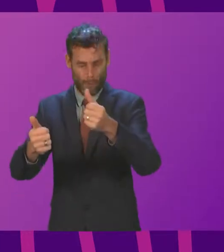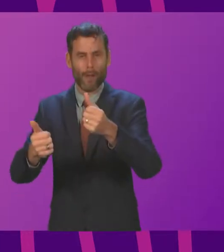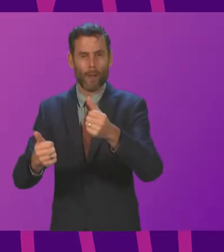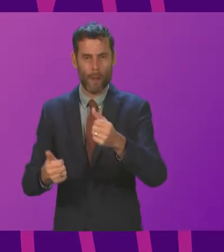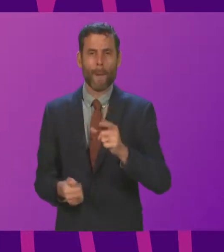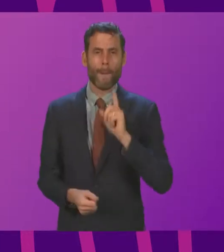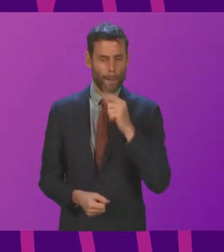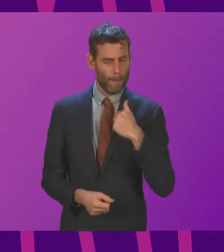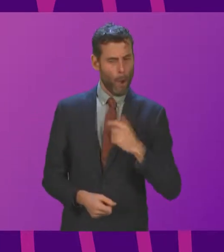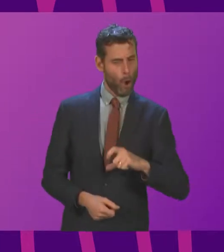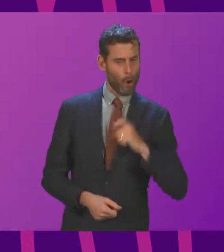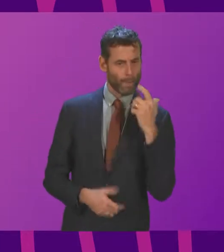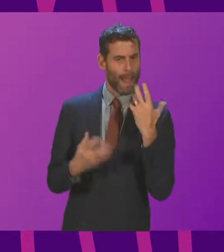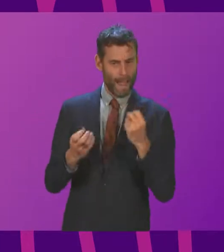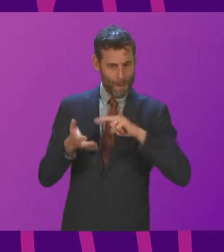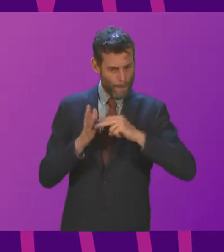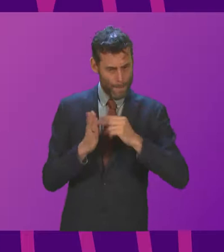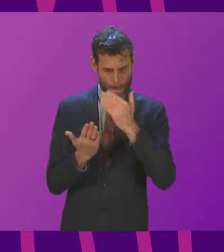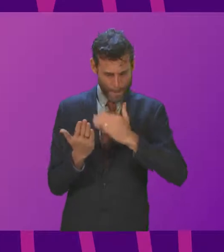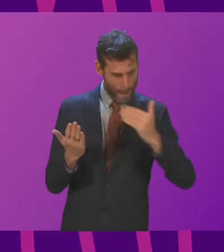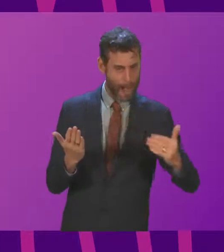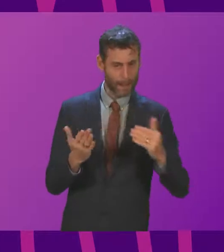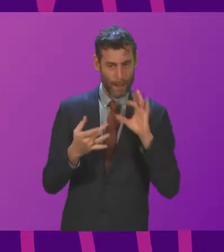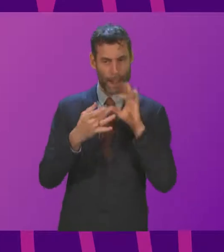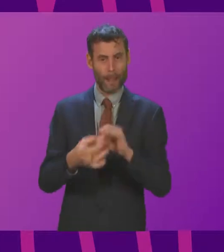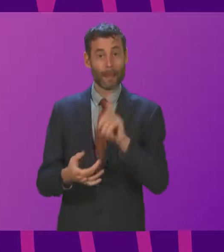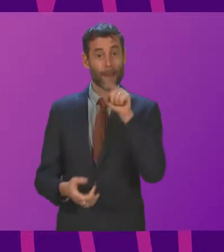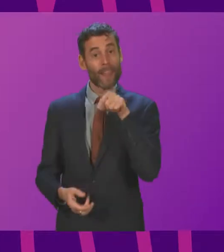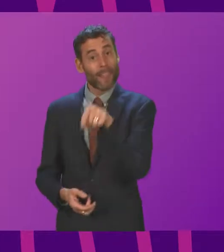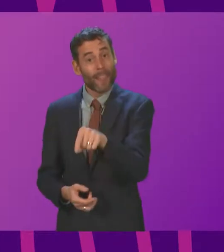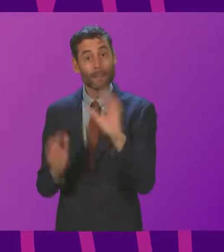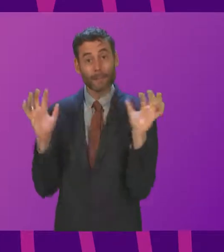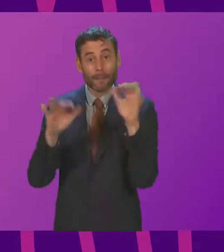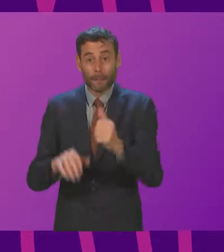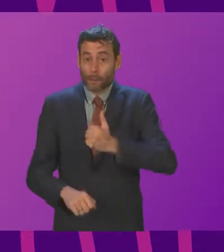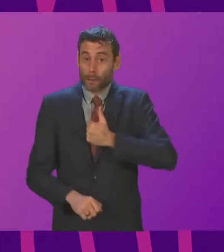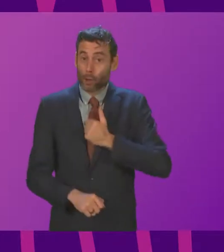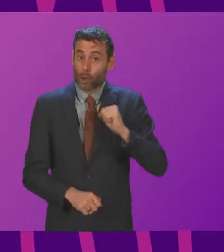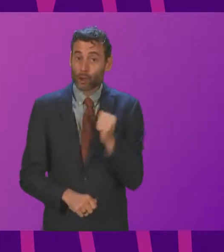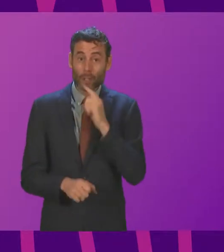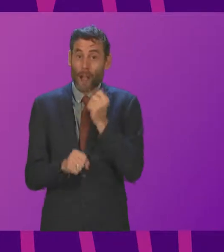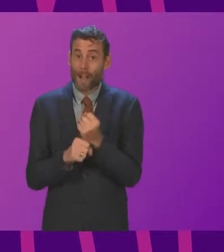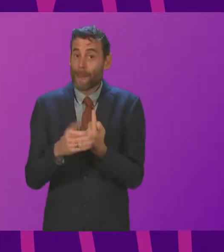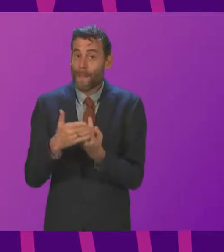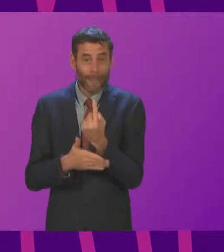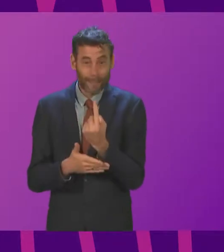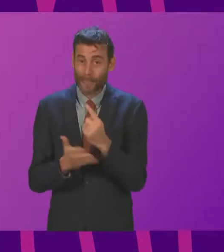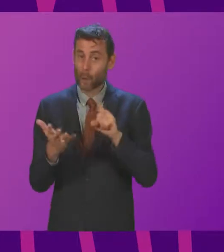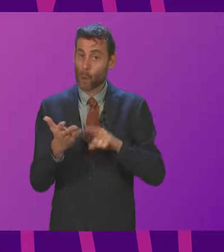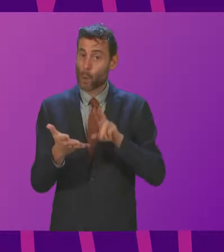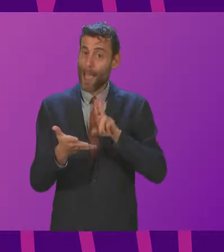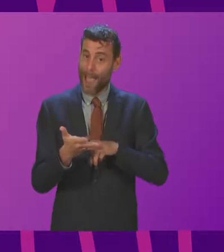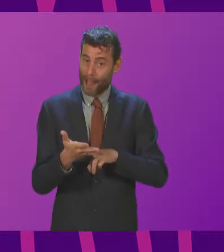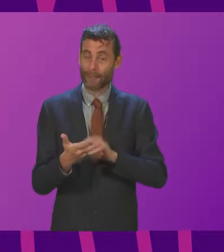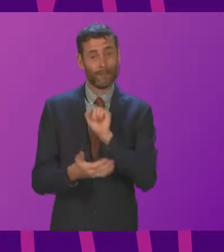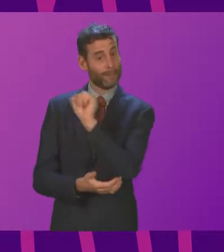those arrangements are appropriate. Of course, it's not a Scottish Government event. It is a United Nations event. The UK Government is the formal